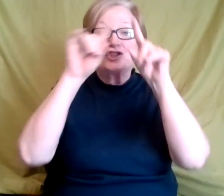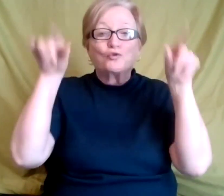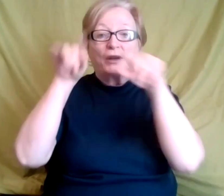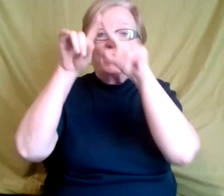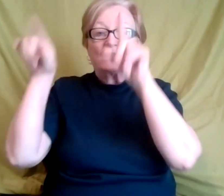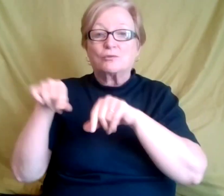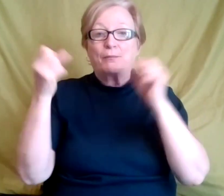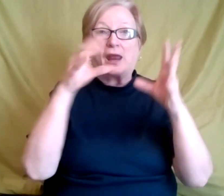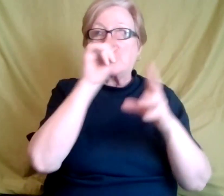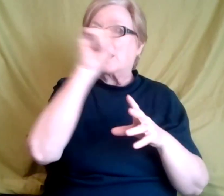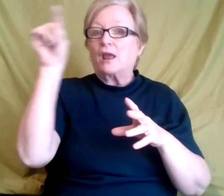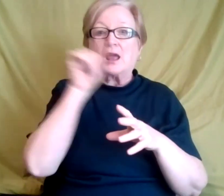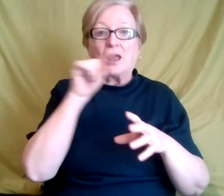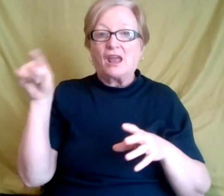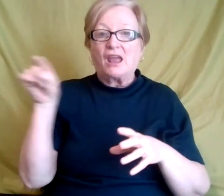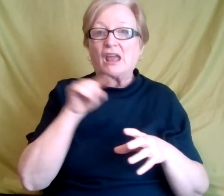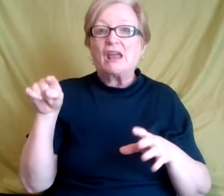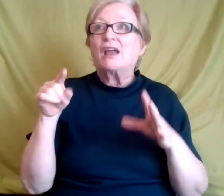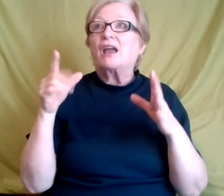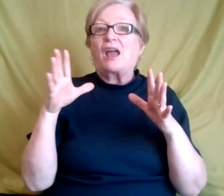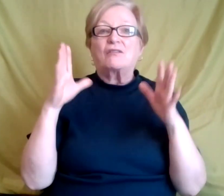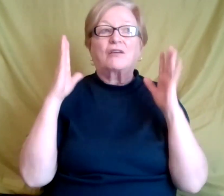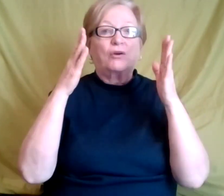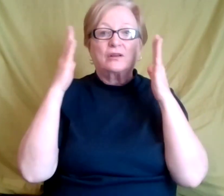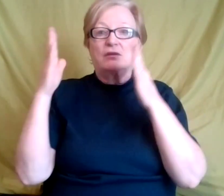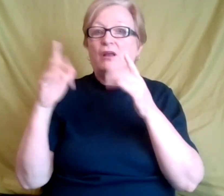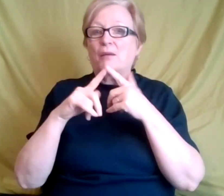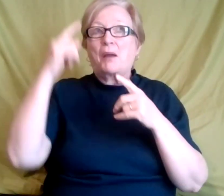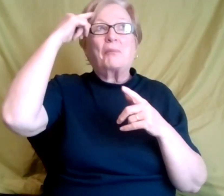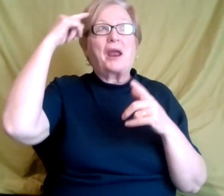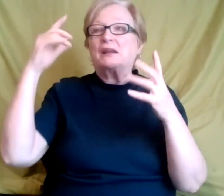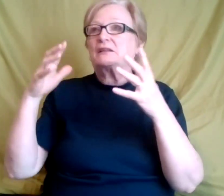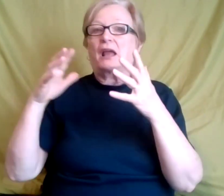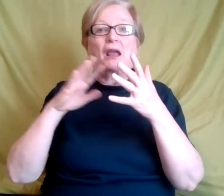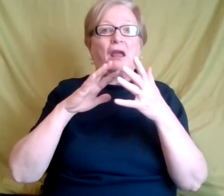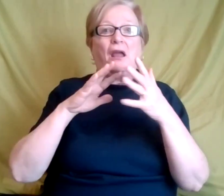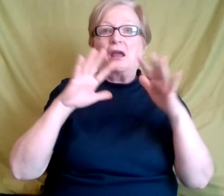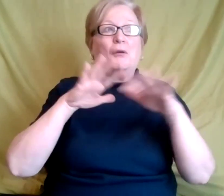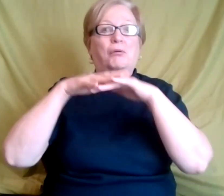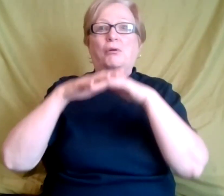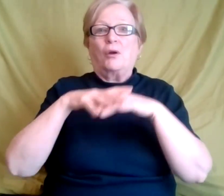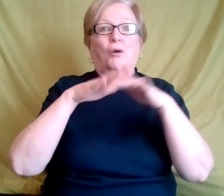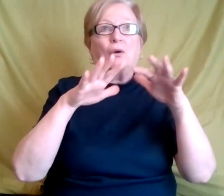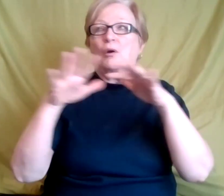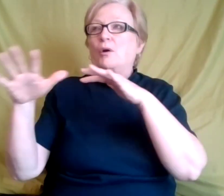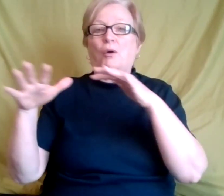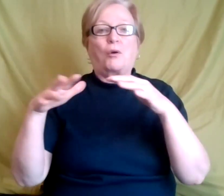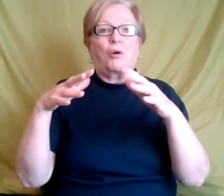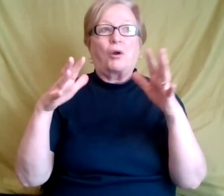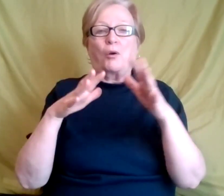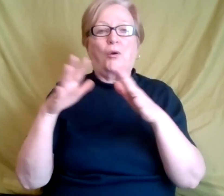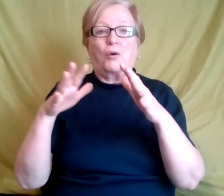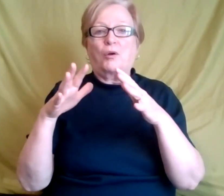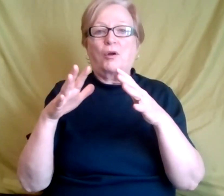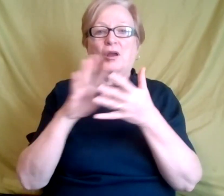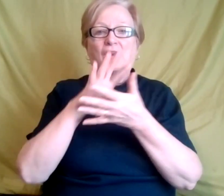try to focus on each one. And then our brain is just all over the place. It was really hard to focus on the questions that